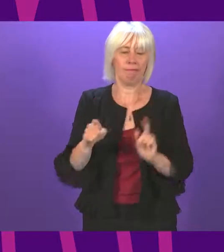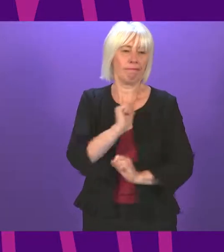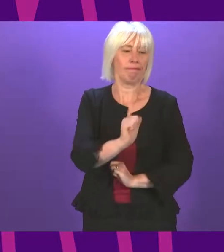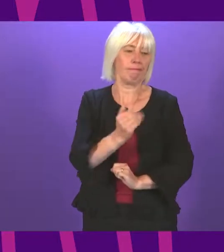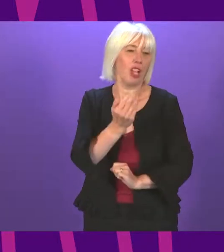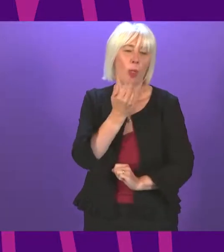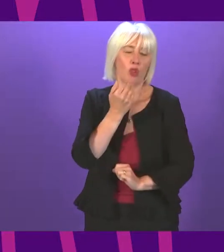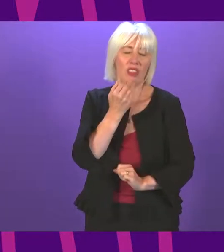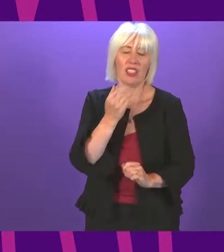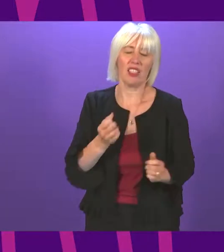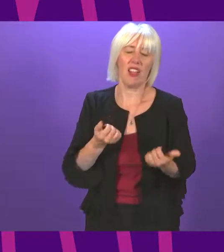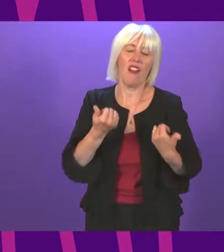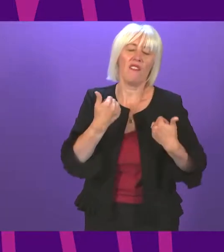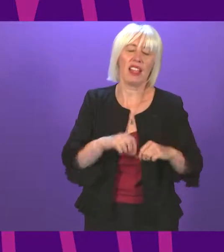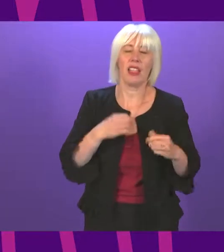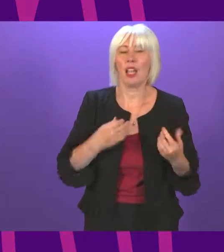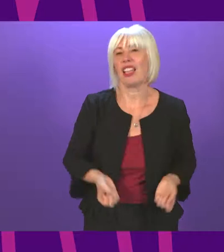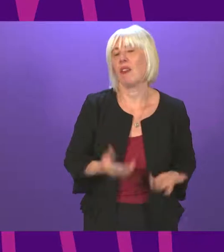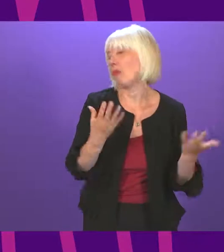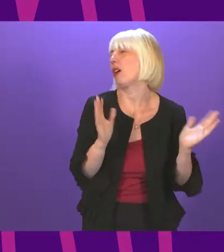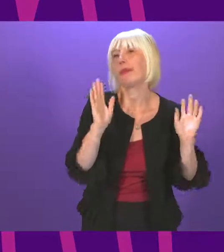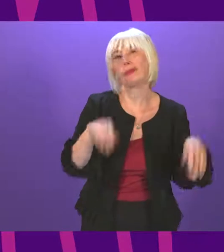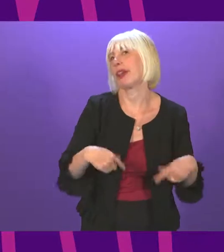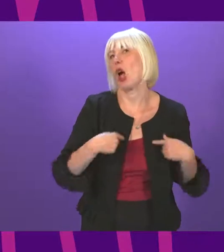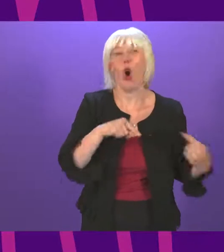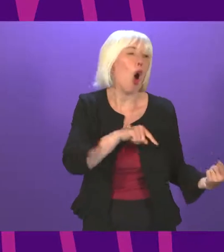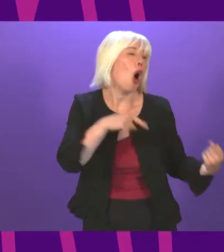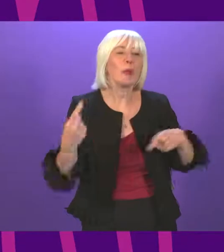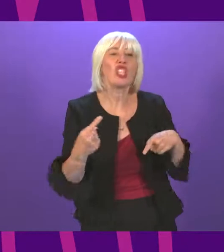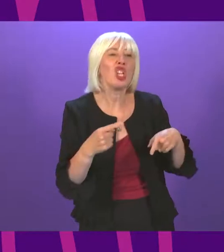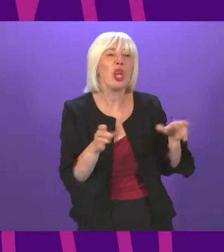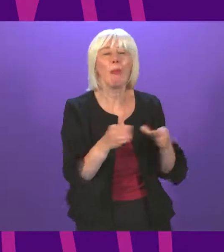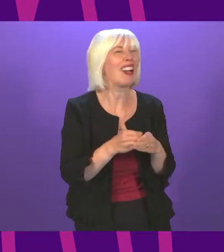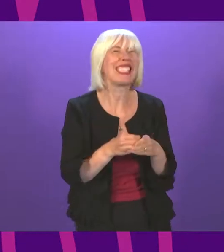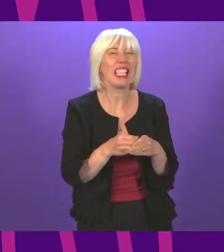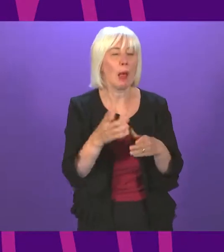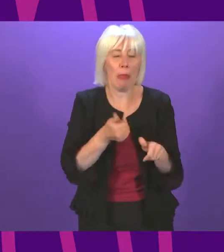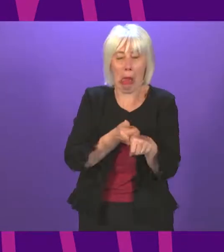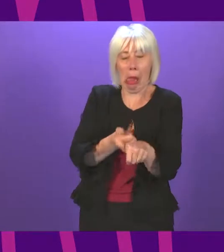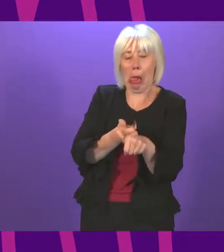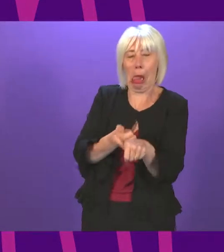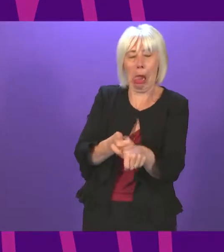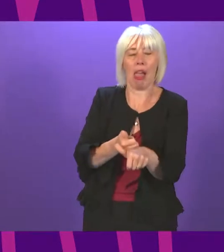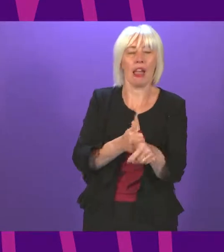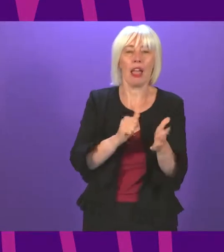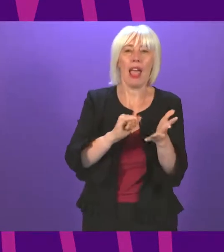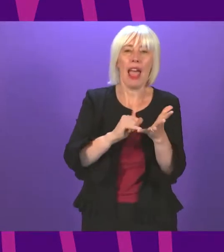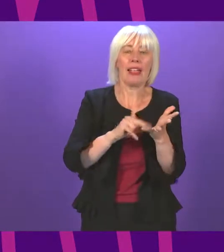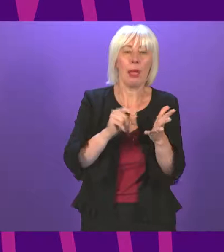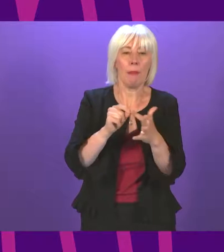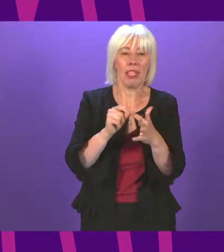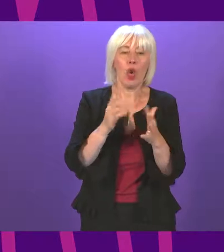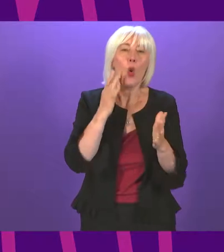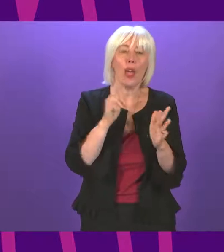up any pretense of being an opposition party. For years, they had propped up the SNP, backing John Swinney whenever he failed